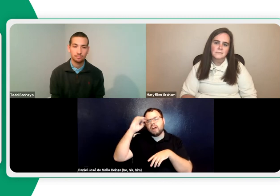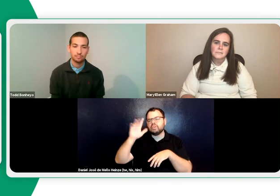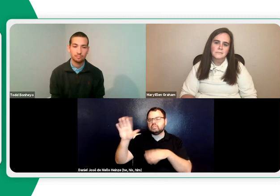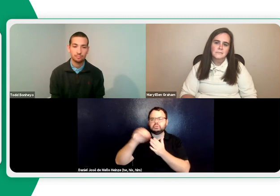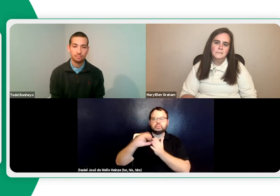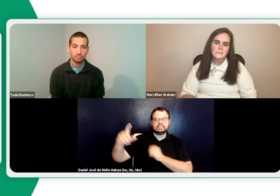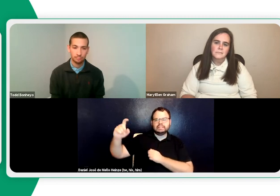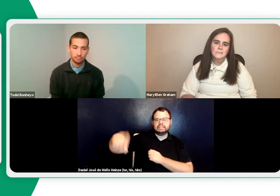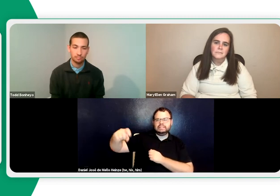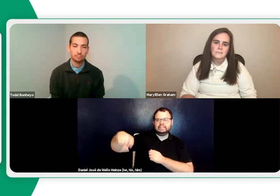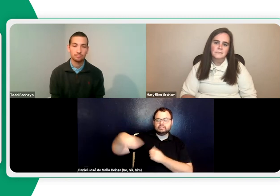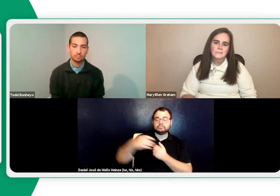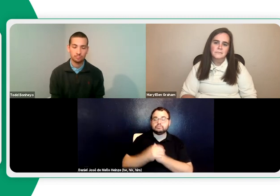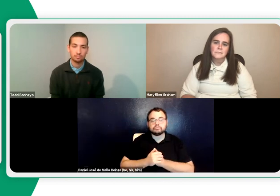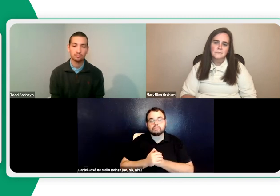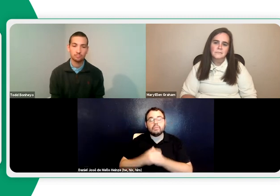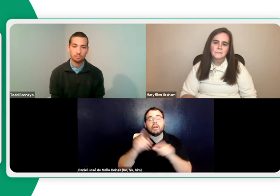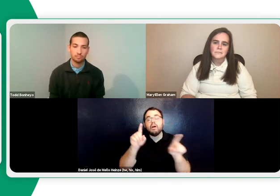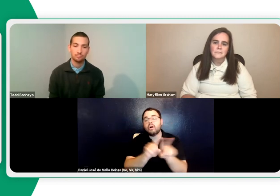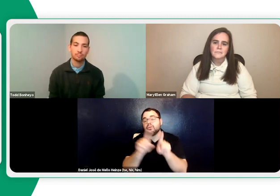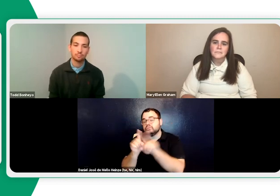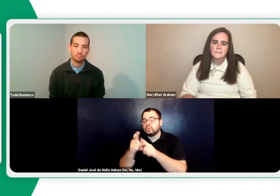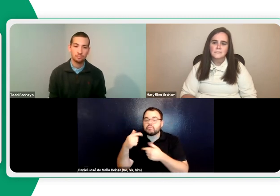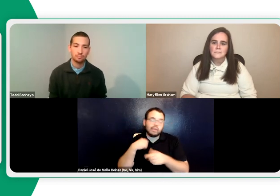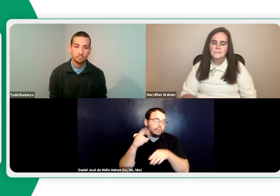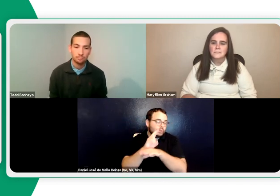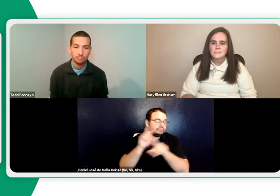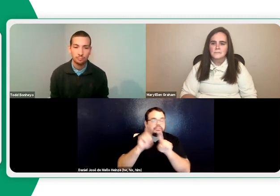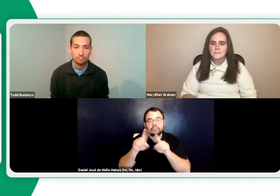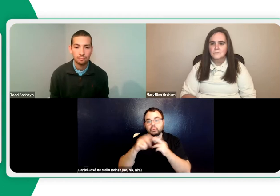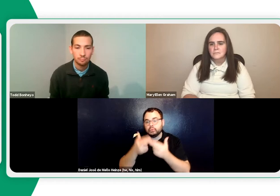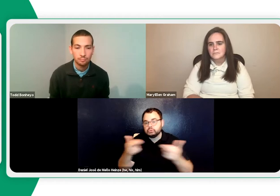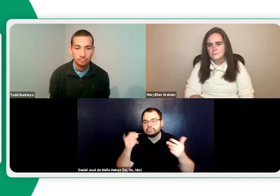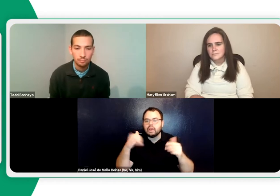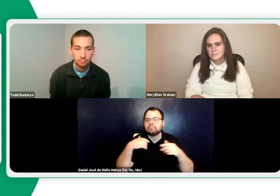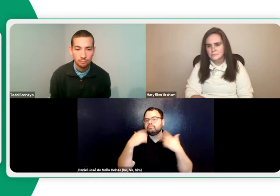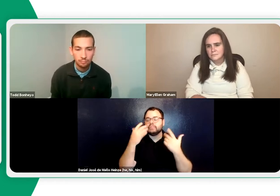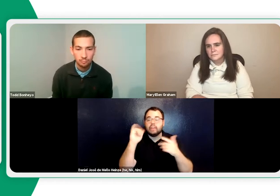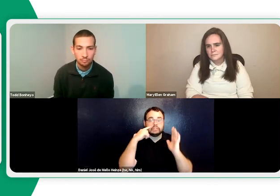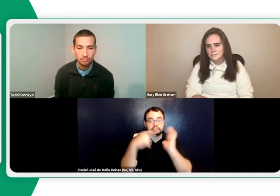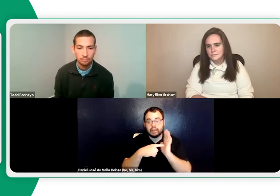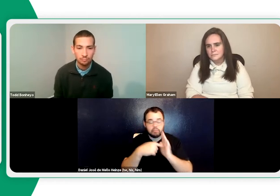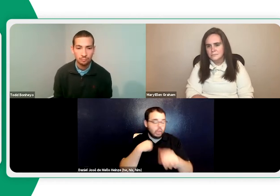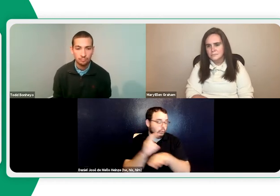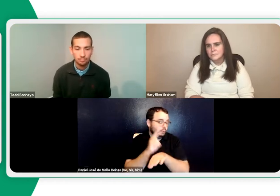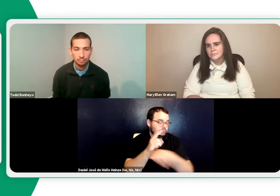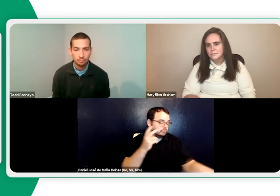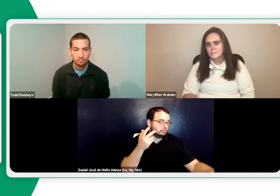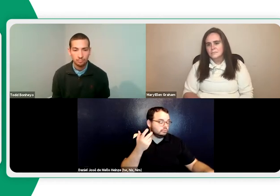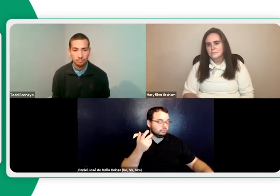we have no prop. So overall, the overarching goal here is just to think of your students' needs. I have a